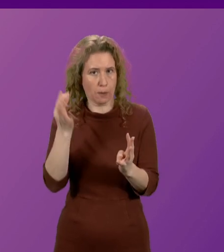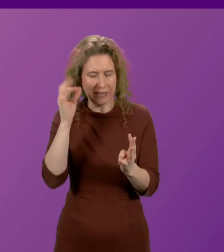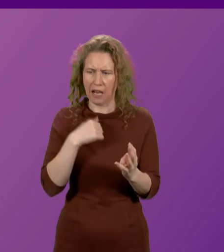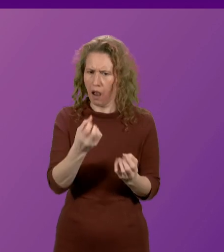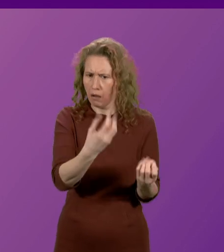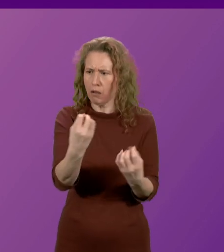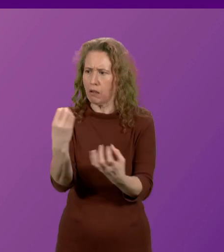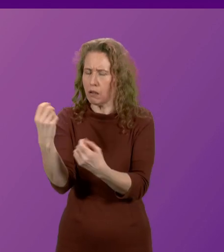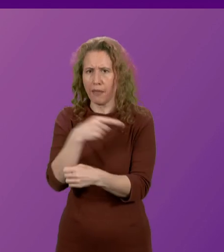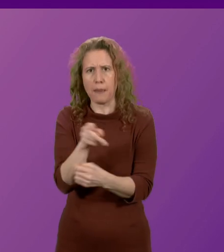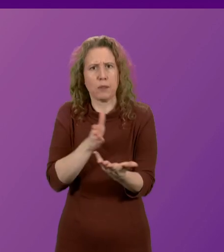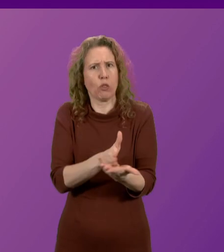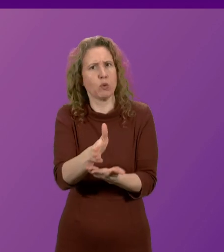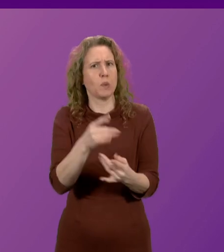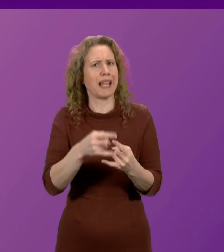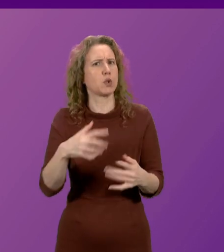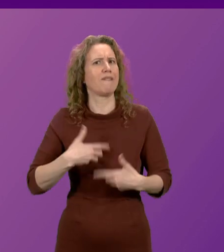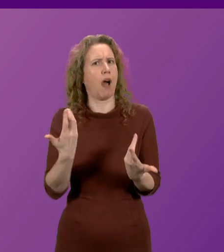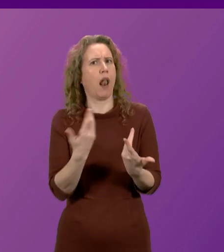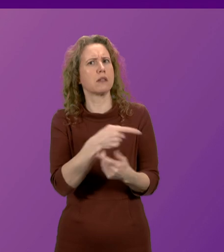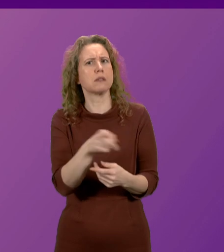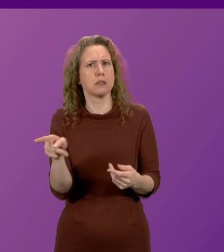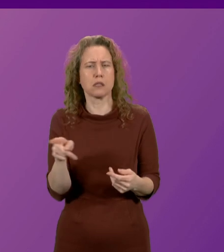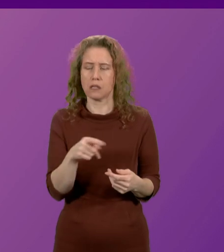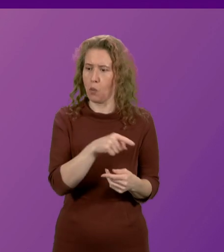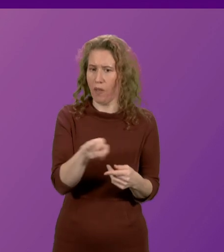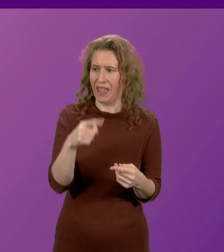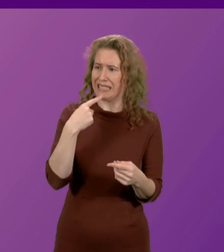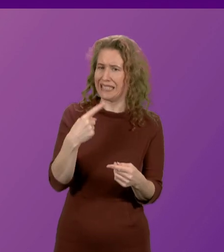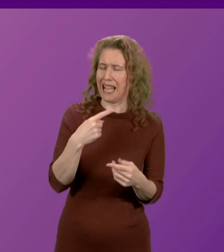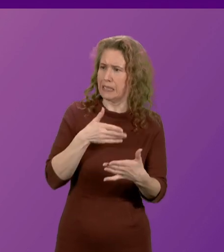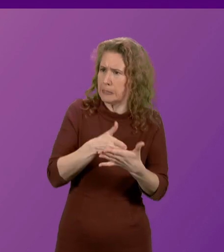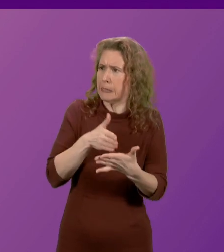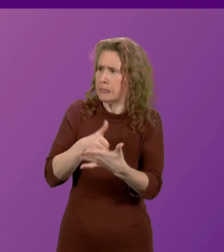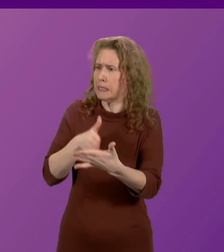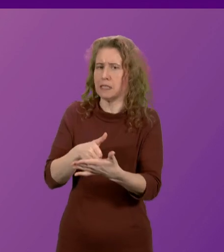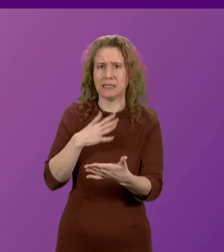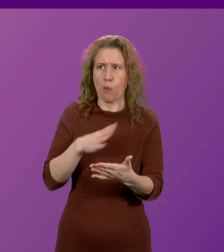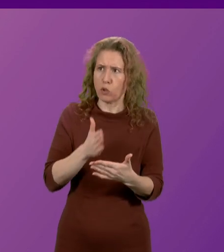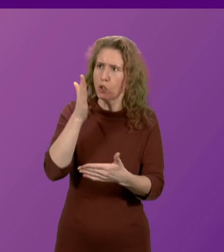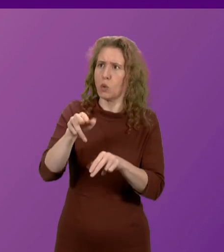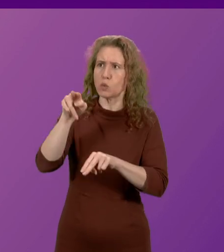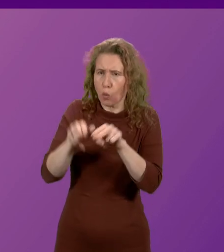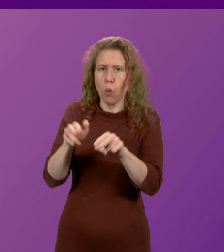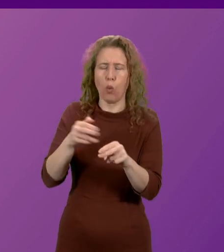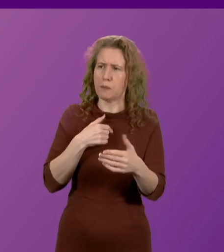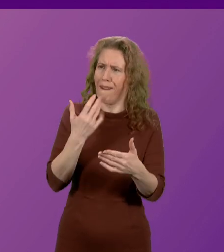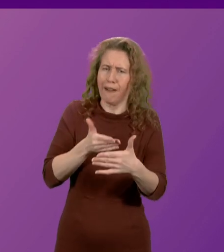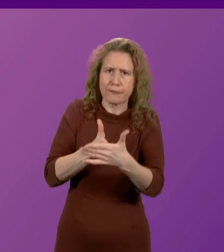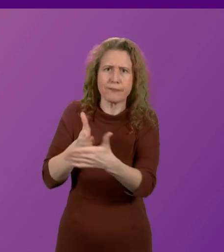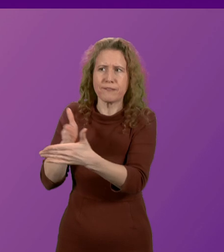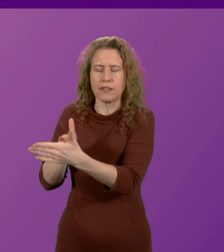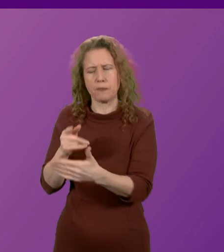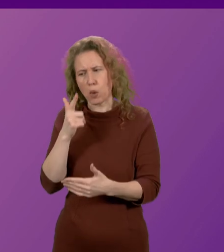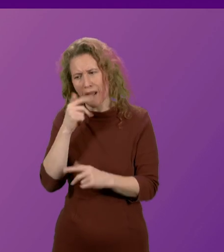survivors of sexual violence and what they perceive to be a barrier to their cases getting to court. Can the First Minister